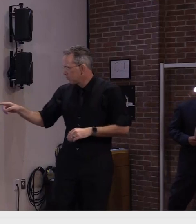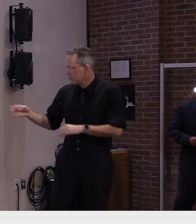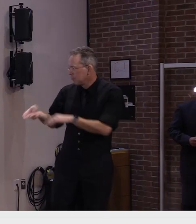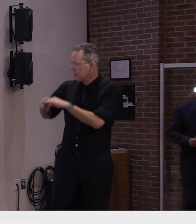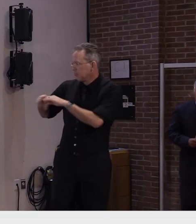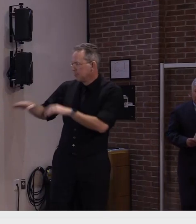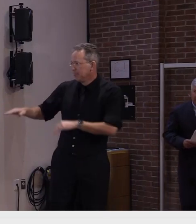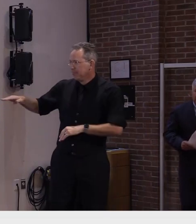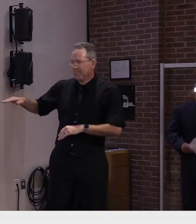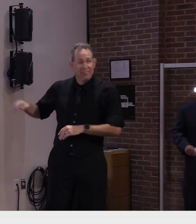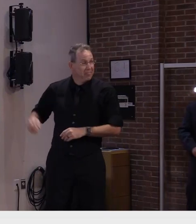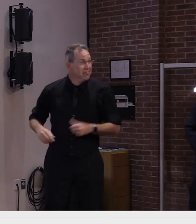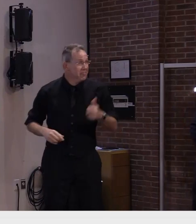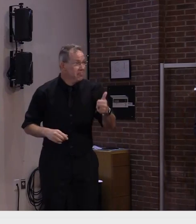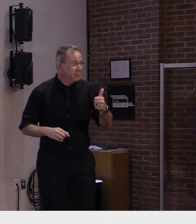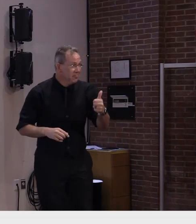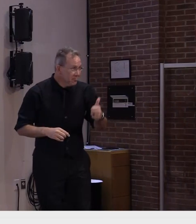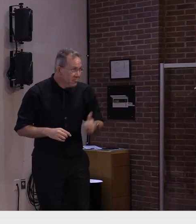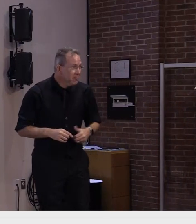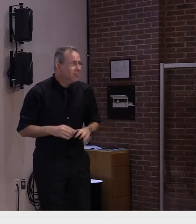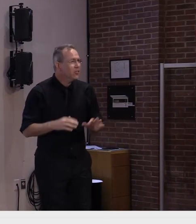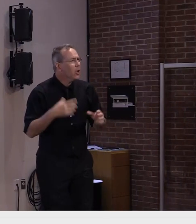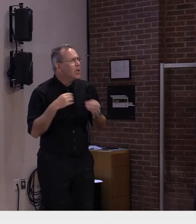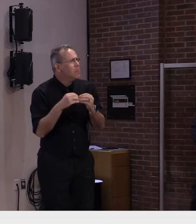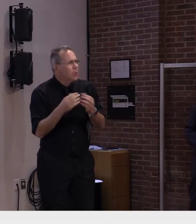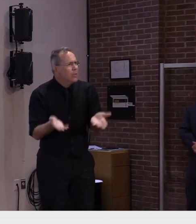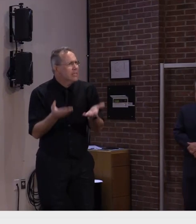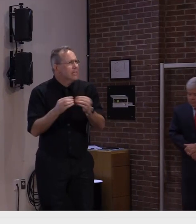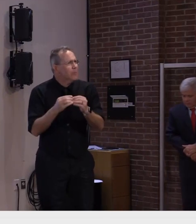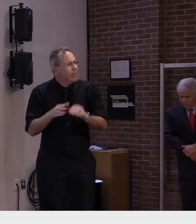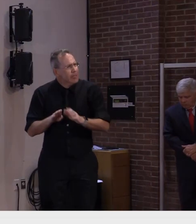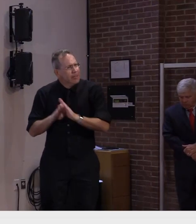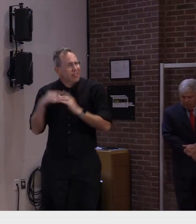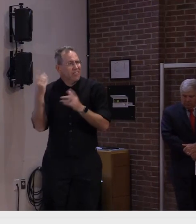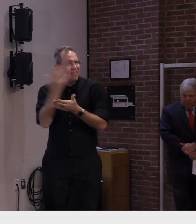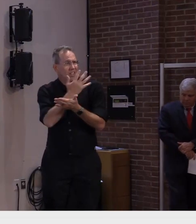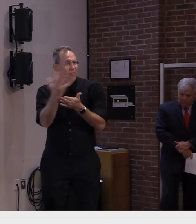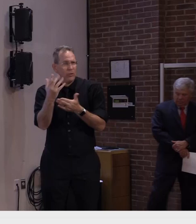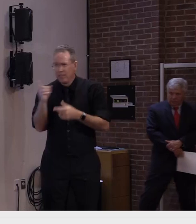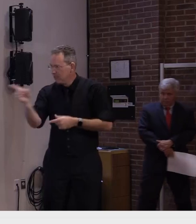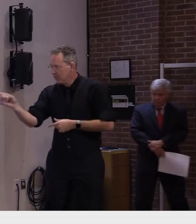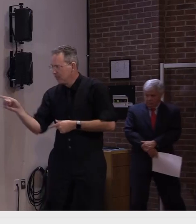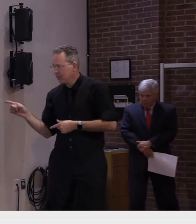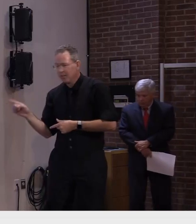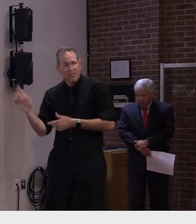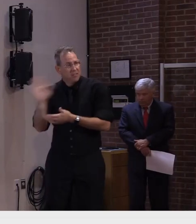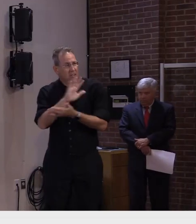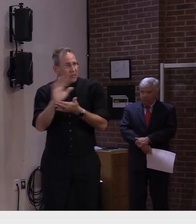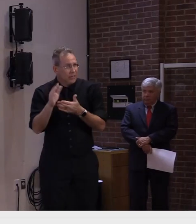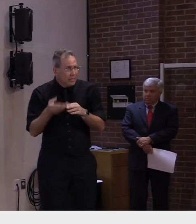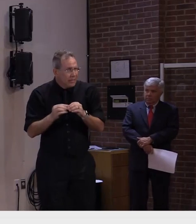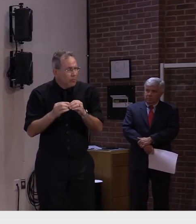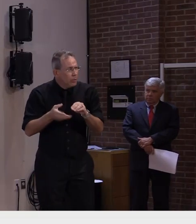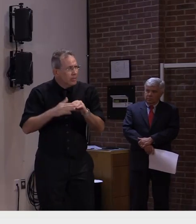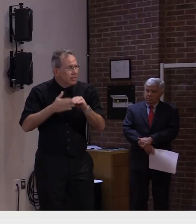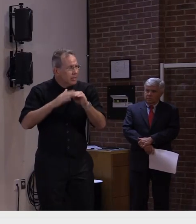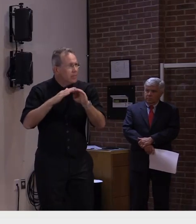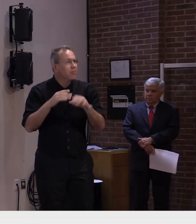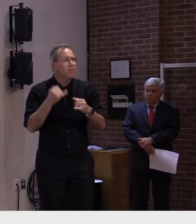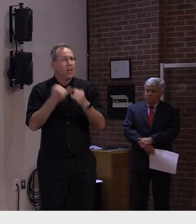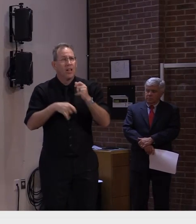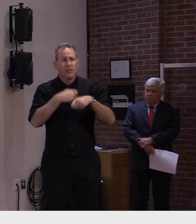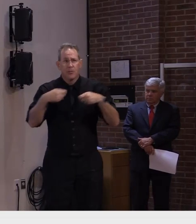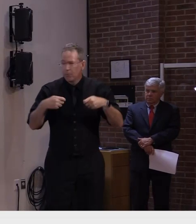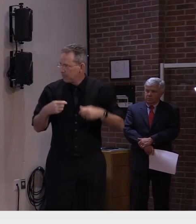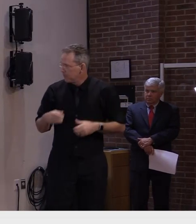weeks so again a good sign there in vermont that our vaccination rates are increasing as well and you can see on the last slide that that means